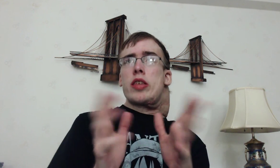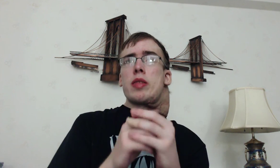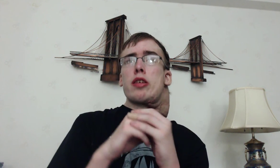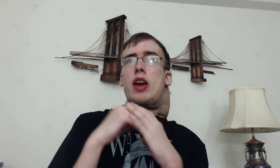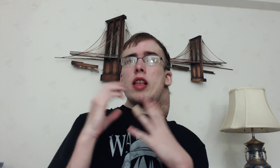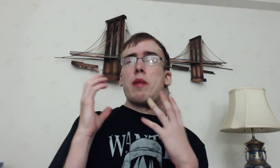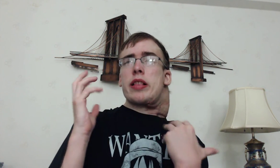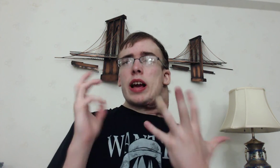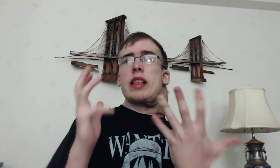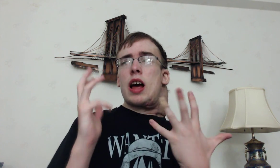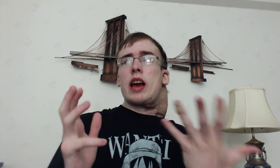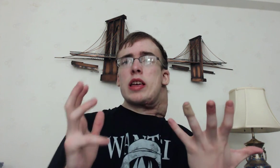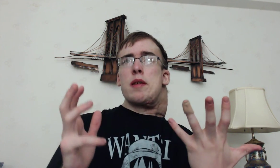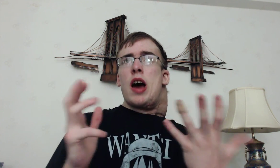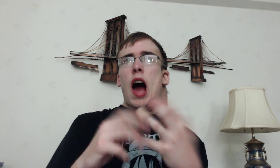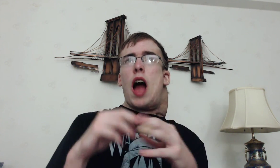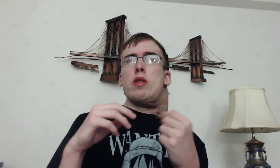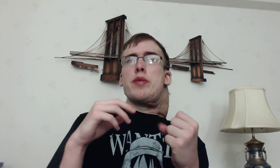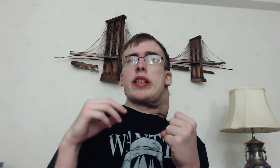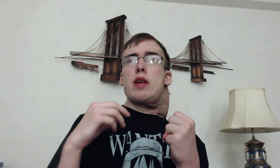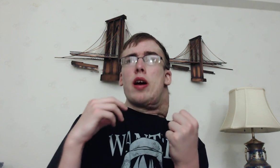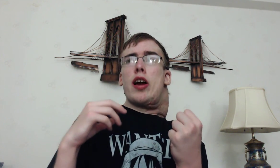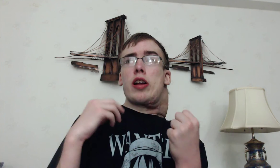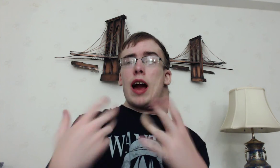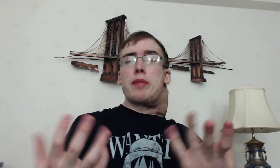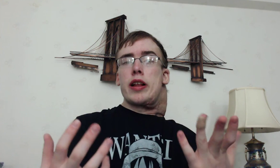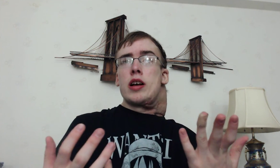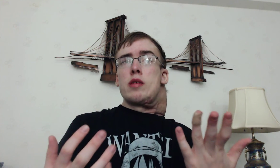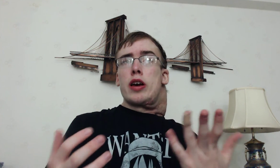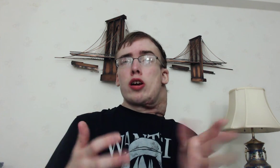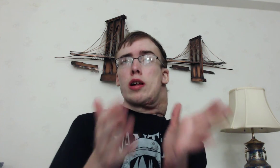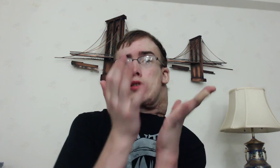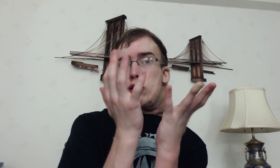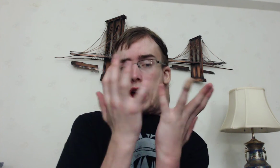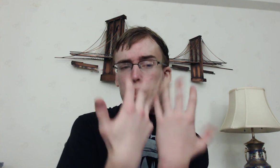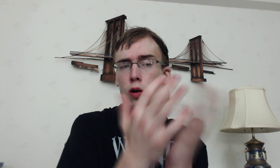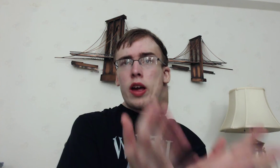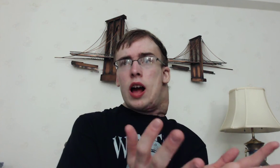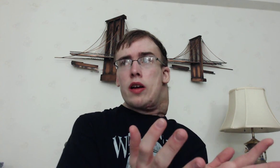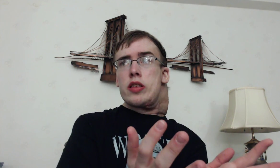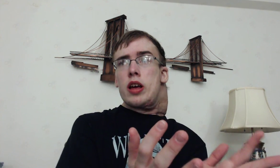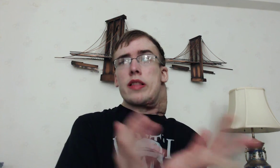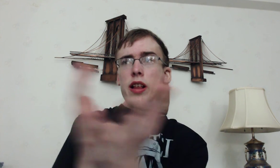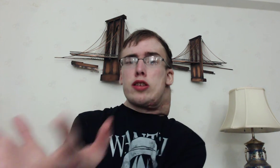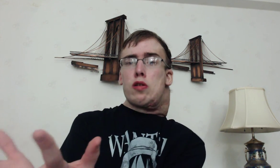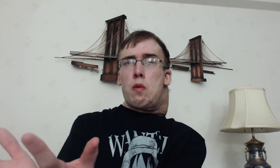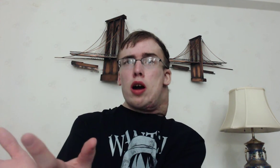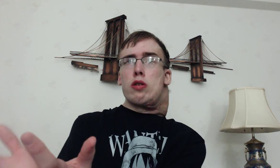The chance of a second time skip I don't even see when that could happen Because they're gonna After Hulking Island They need to go to Wano to